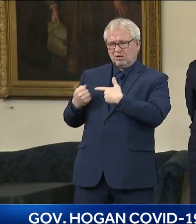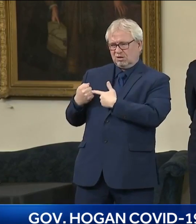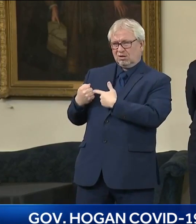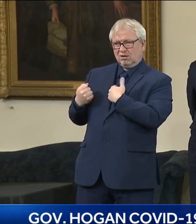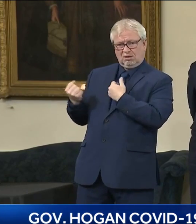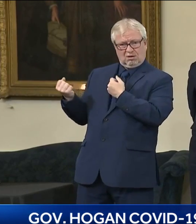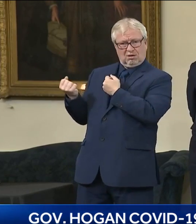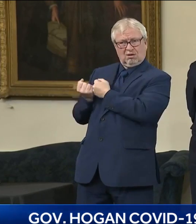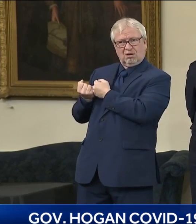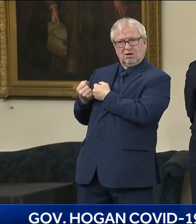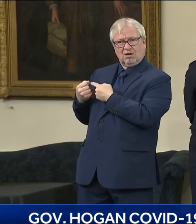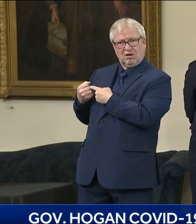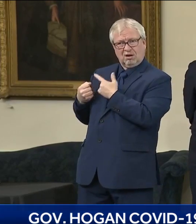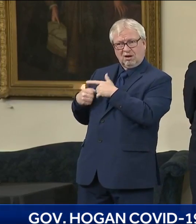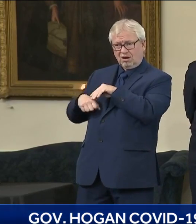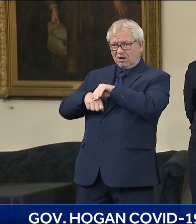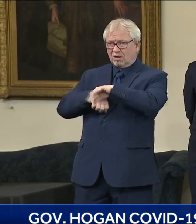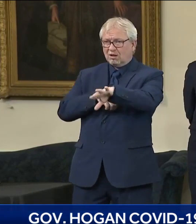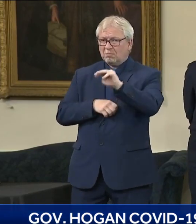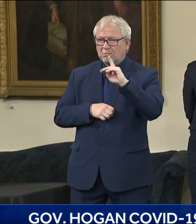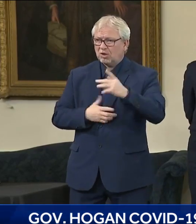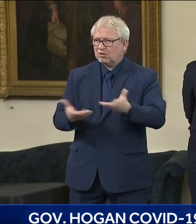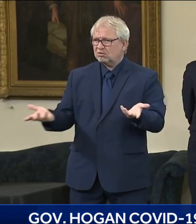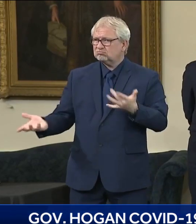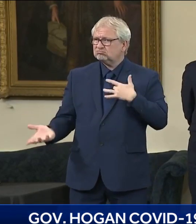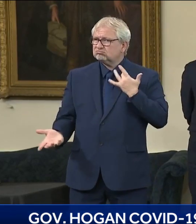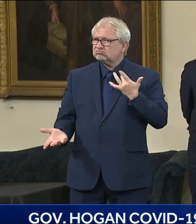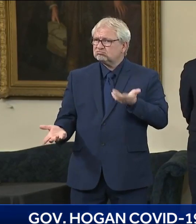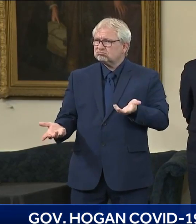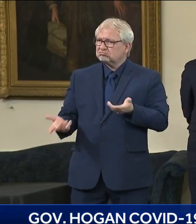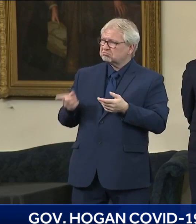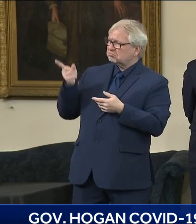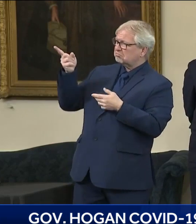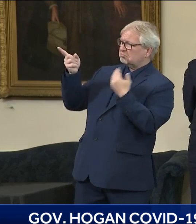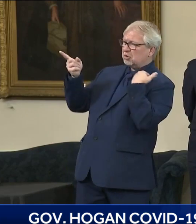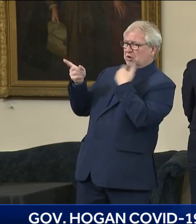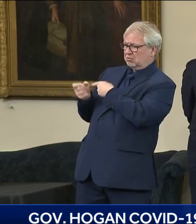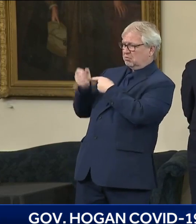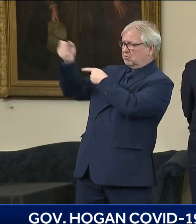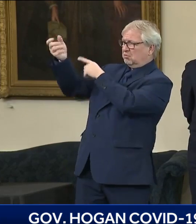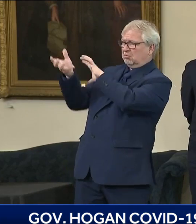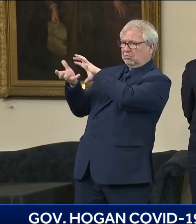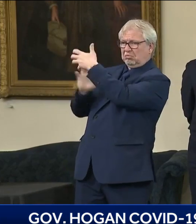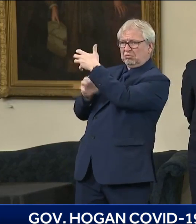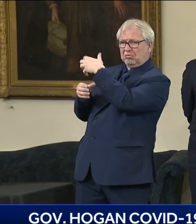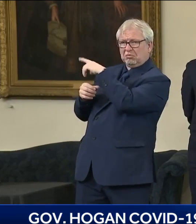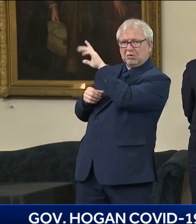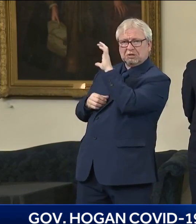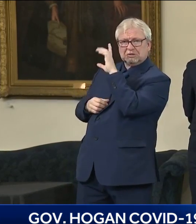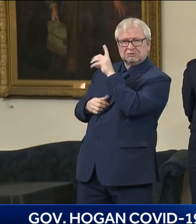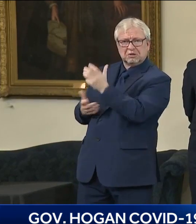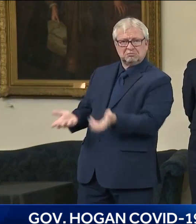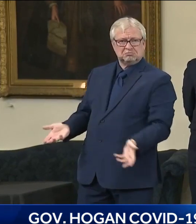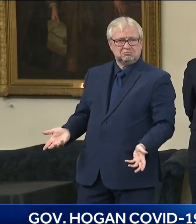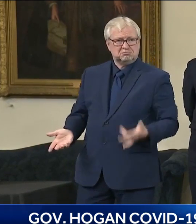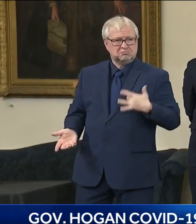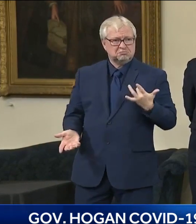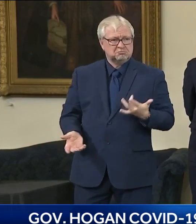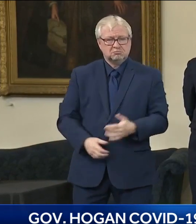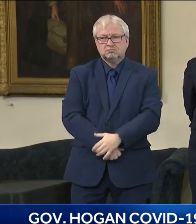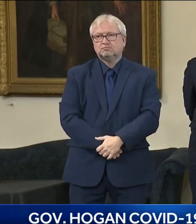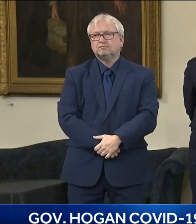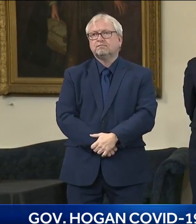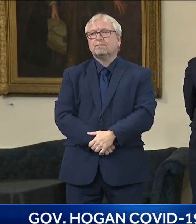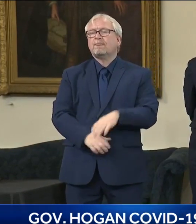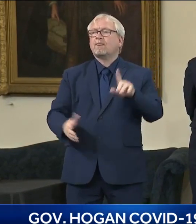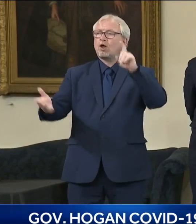happen here? Well, first, let me just say that I was very proud of Dr. Redfield's leadership at the CDC. It's